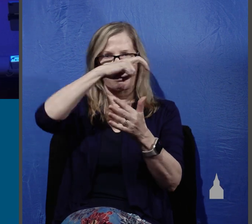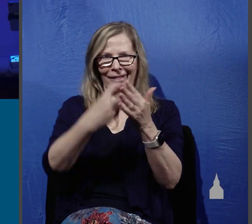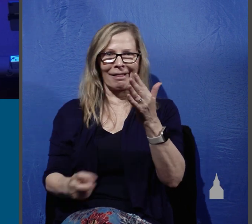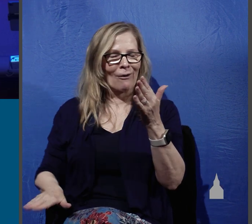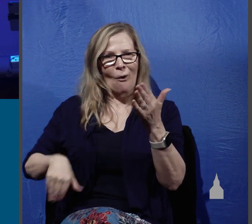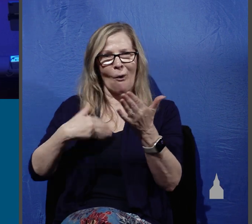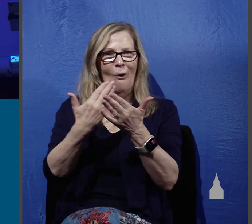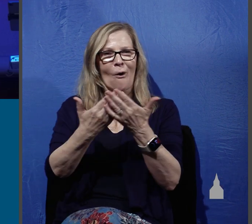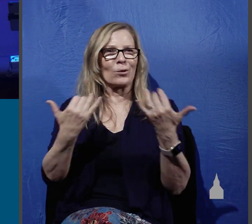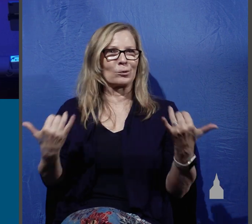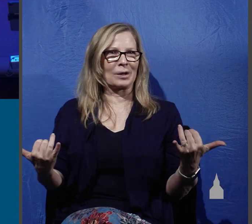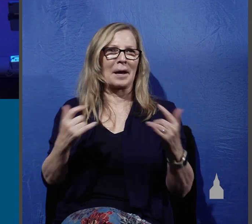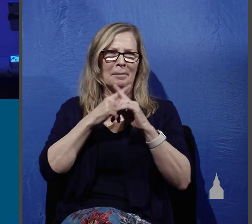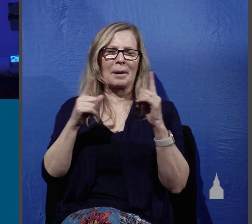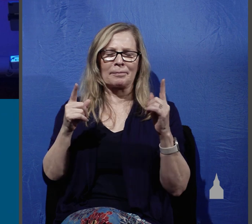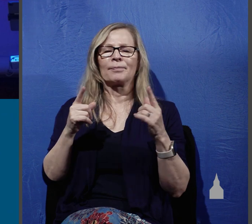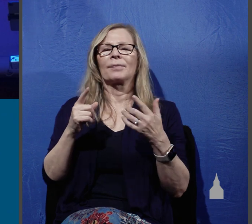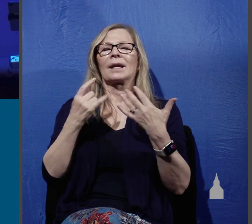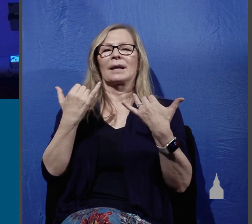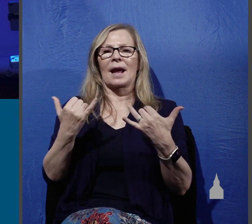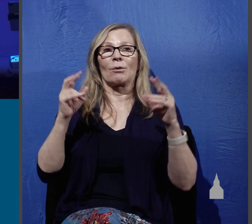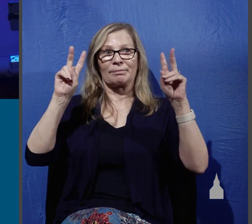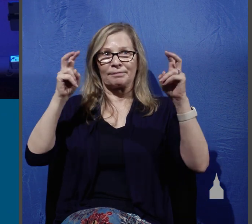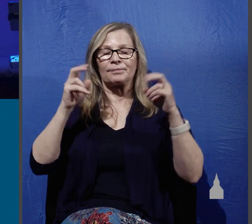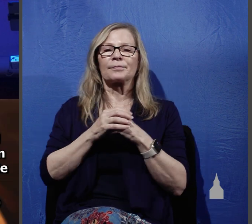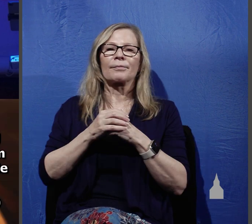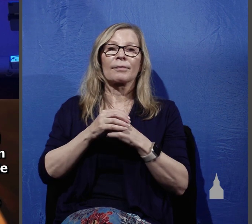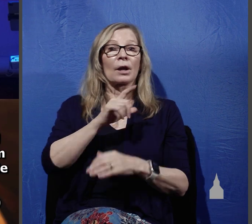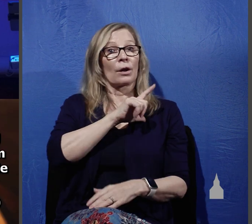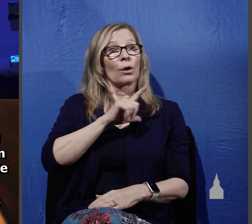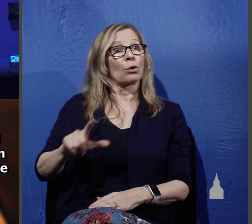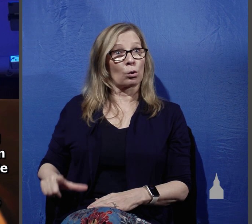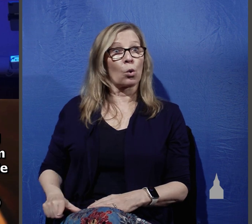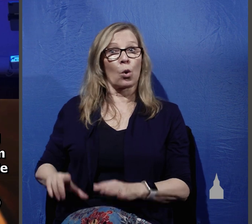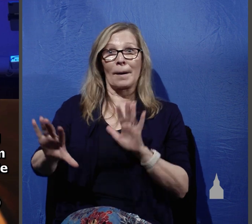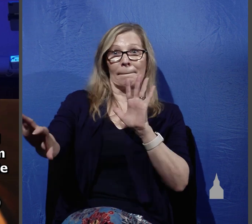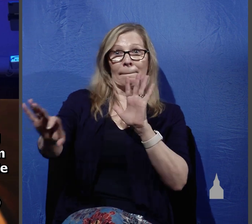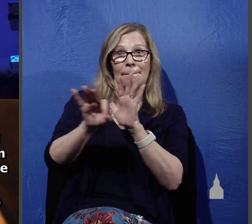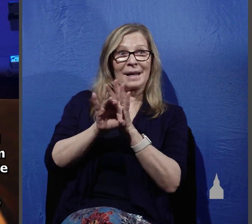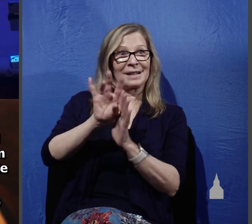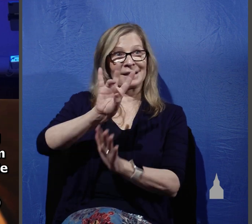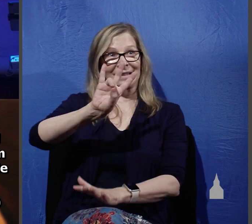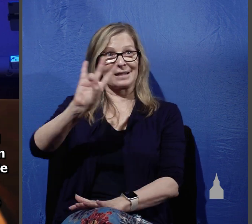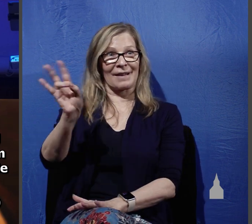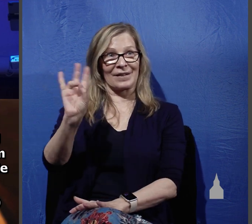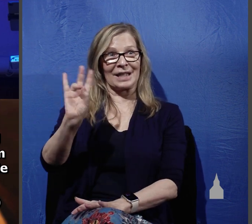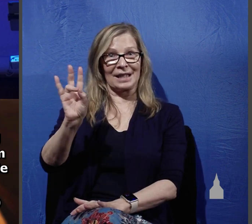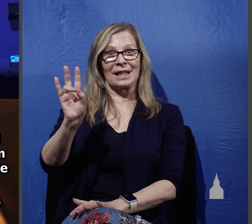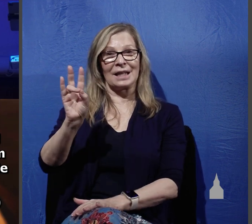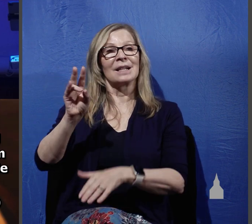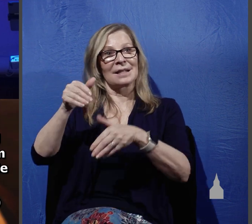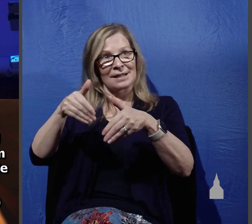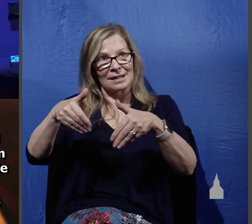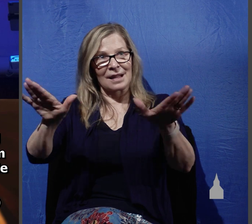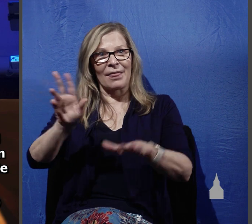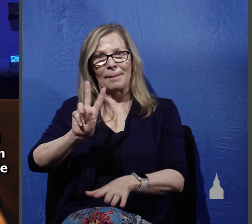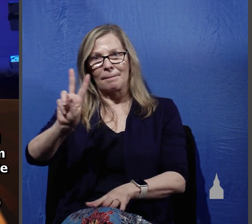but here's what we read. Now after this, the Lord appointed 70 others and sent them in pairs ahead of him to every city